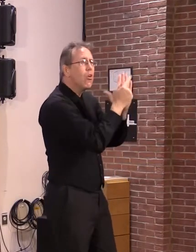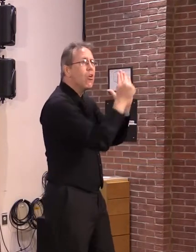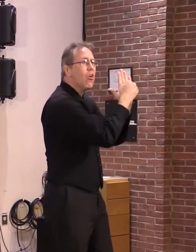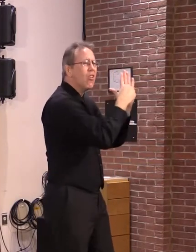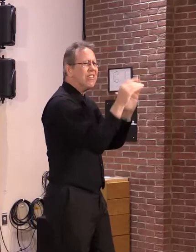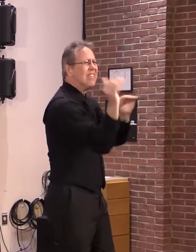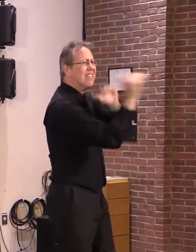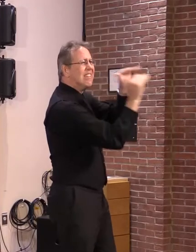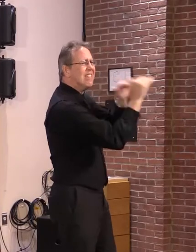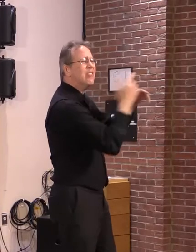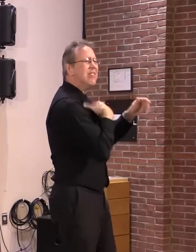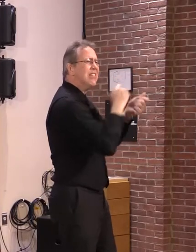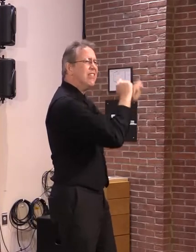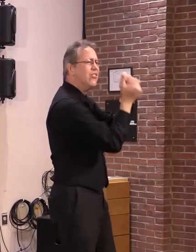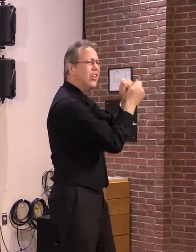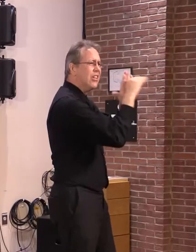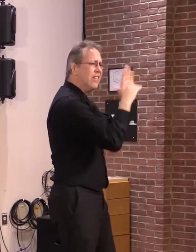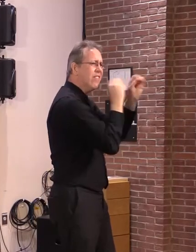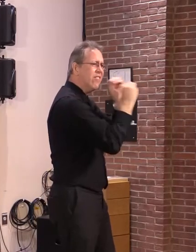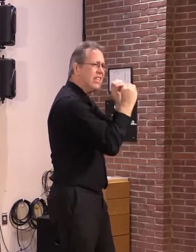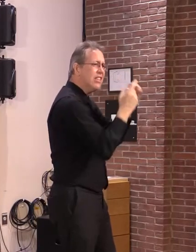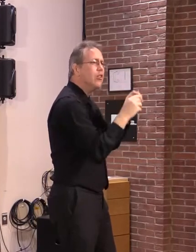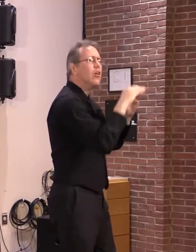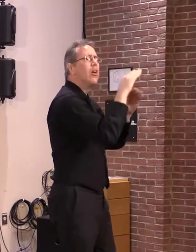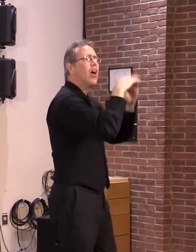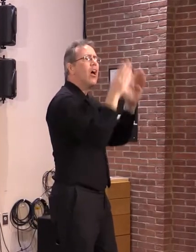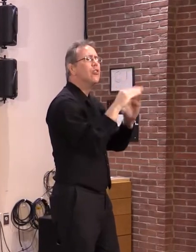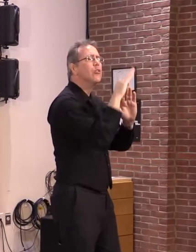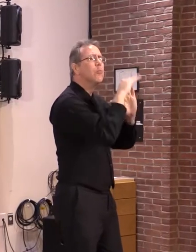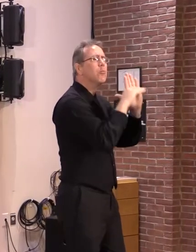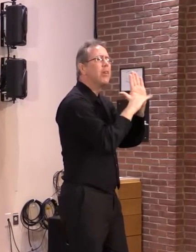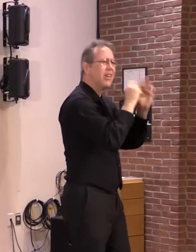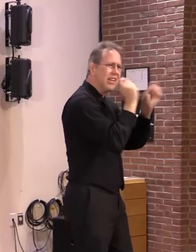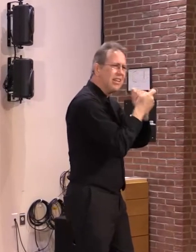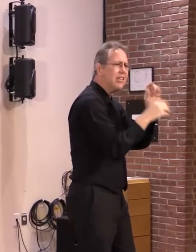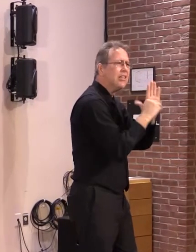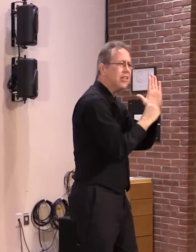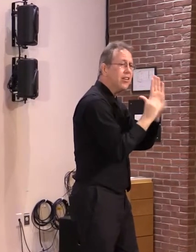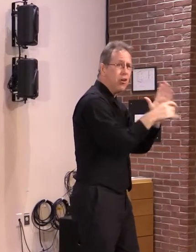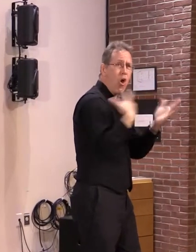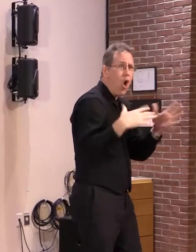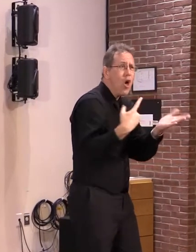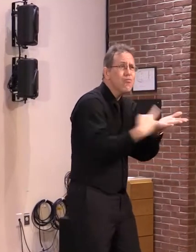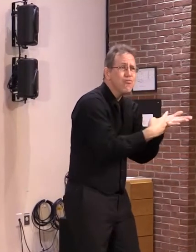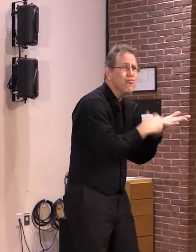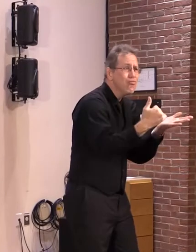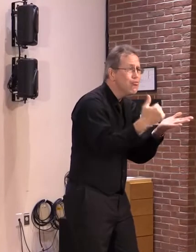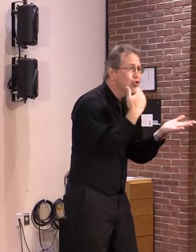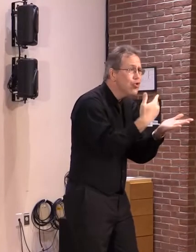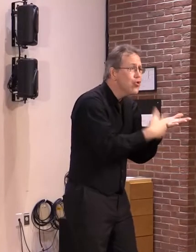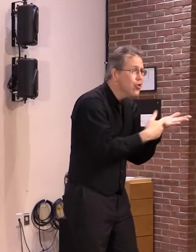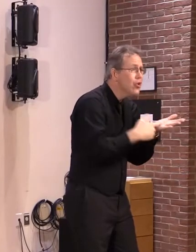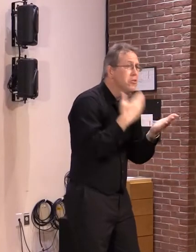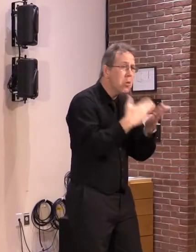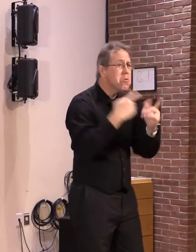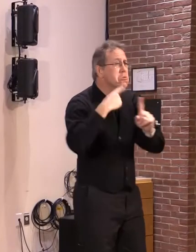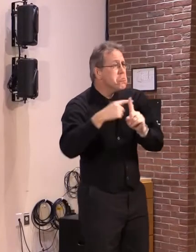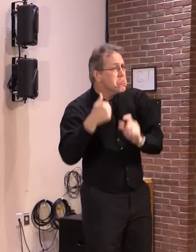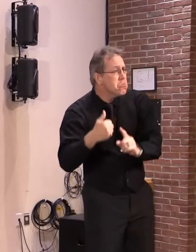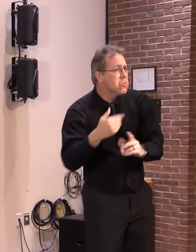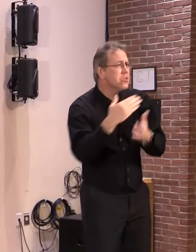housing bills that are being talked about this year without including this very problematic provision.